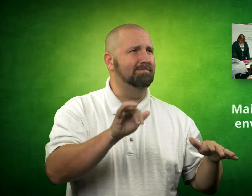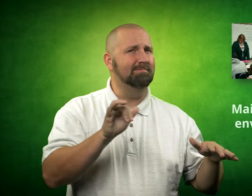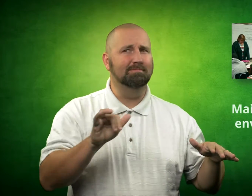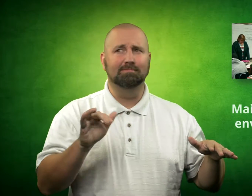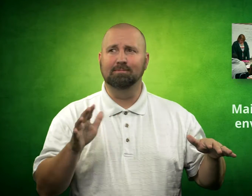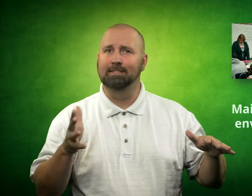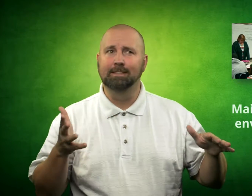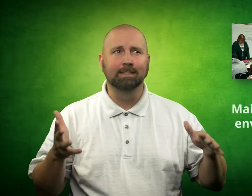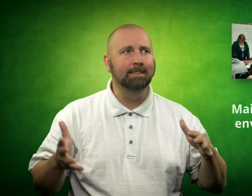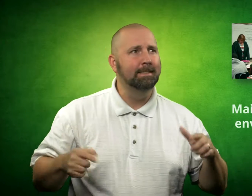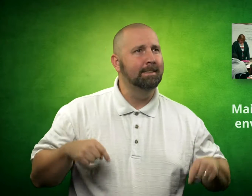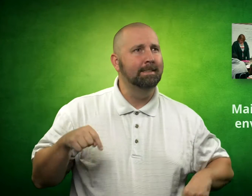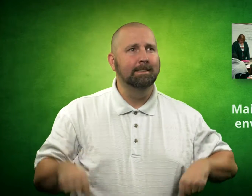deaf in the school everybody else may be hearing.